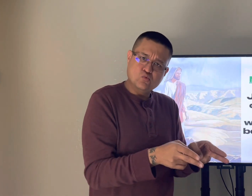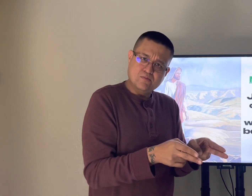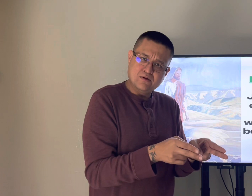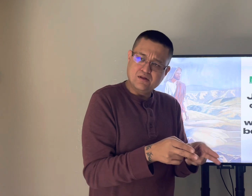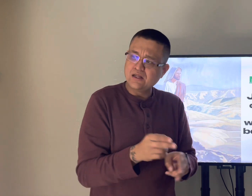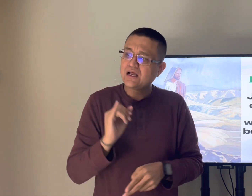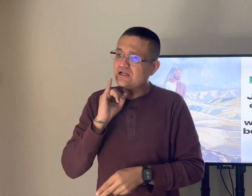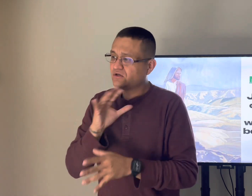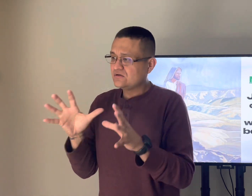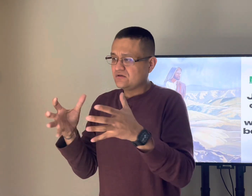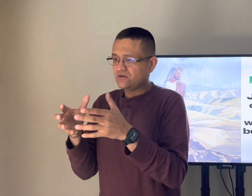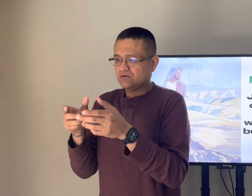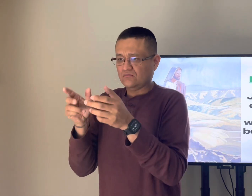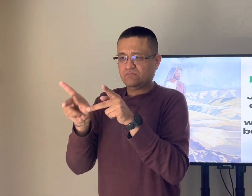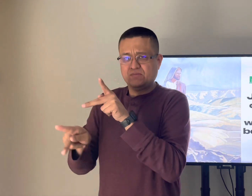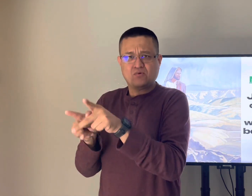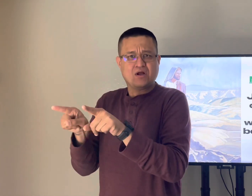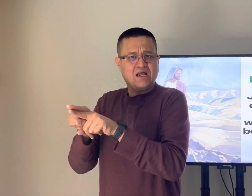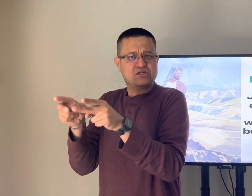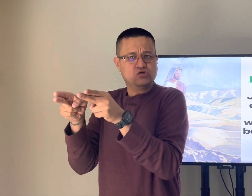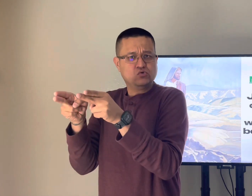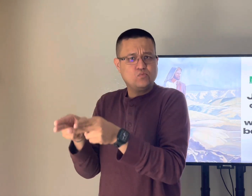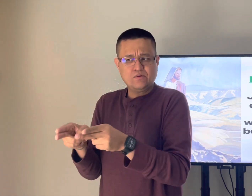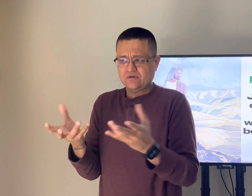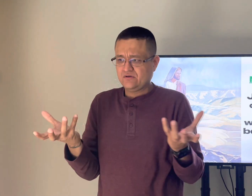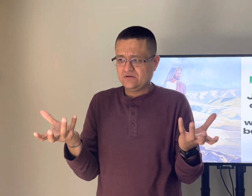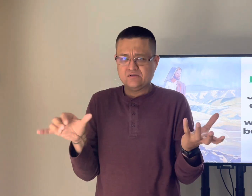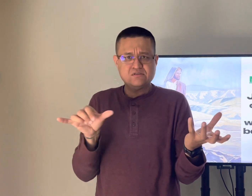god was human and the israelites were human